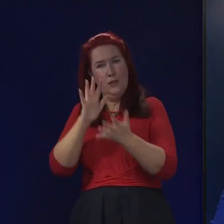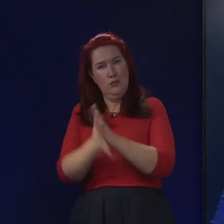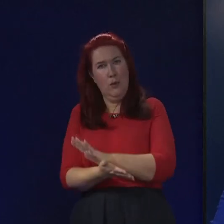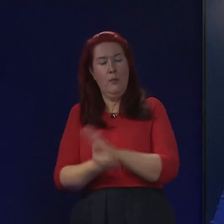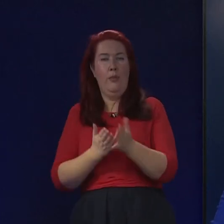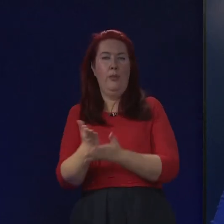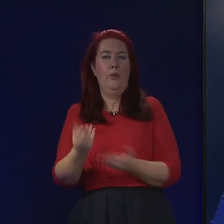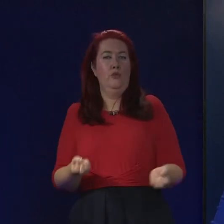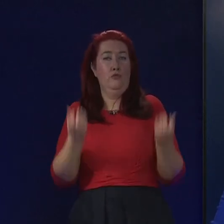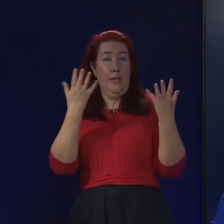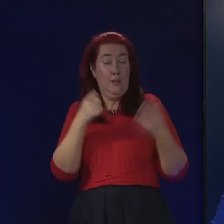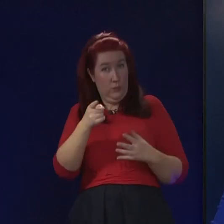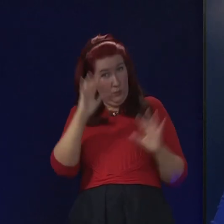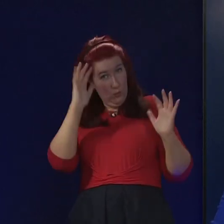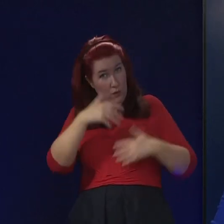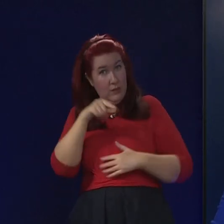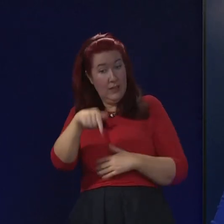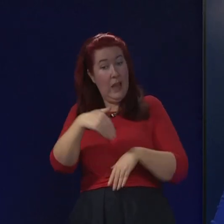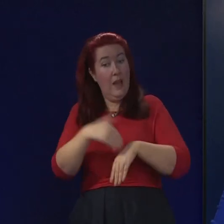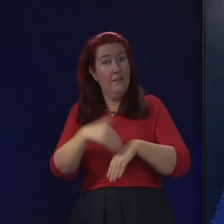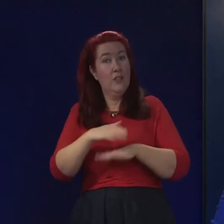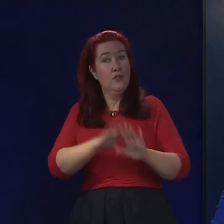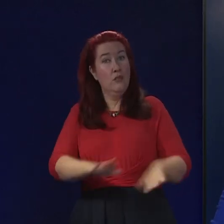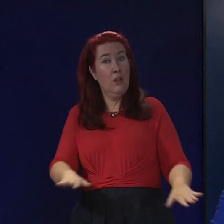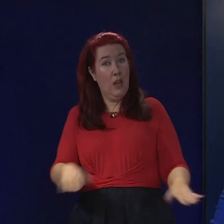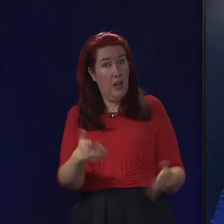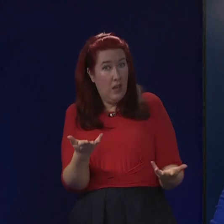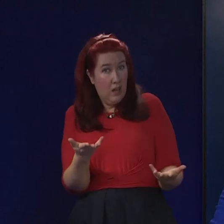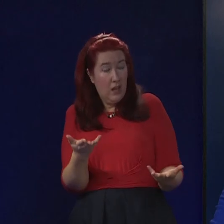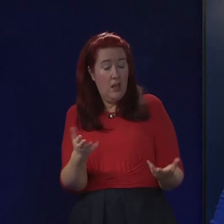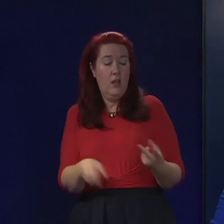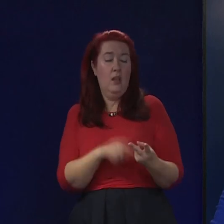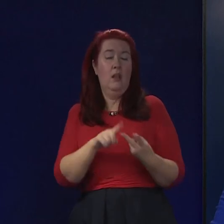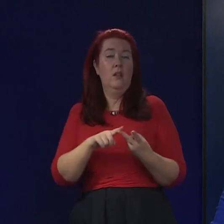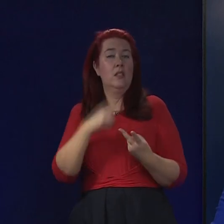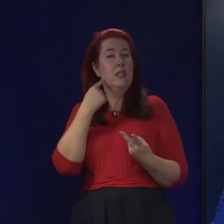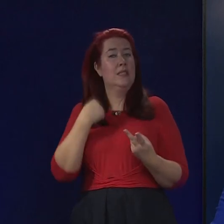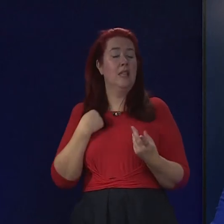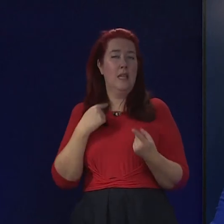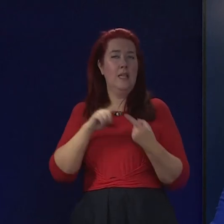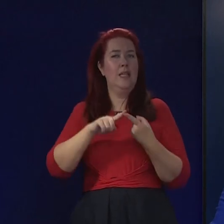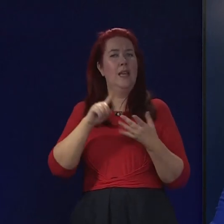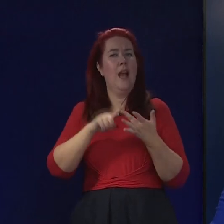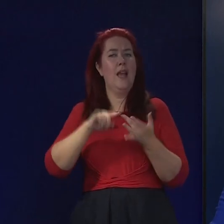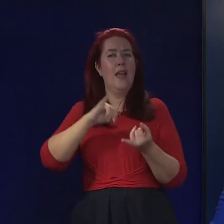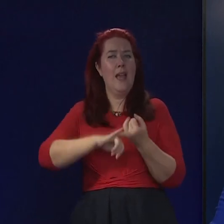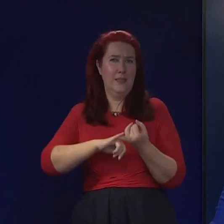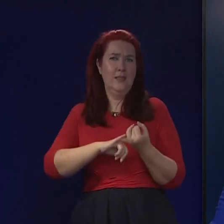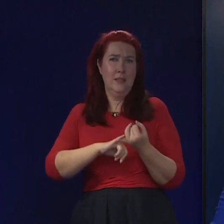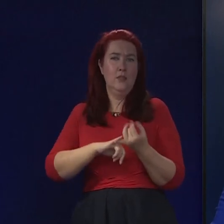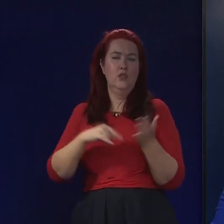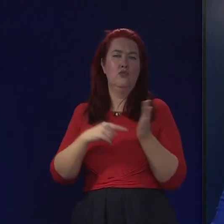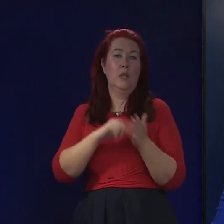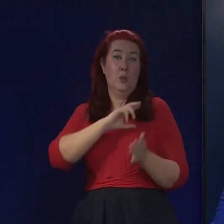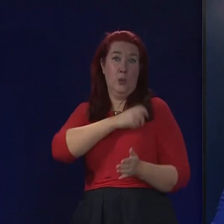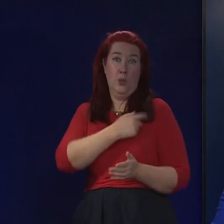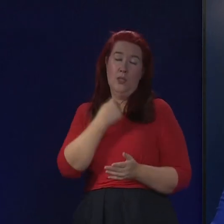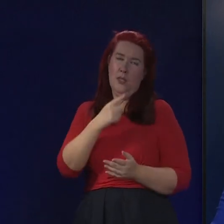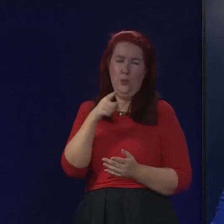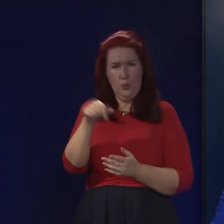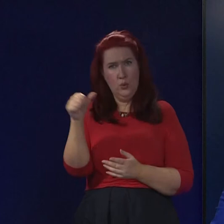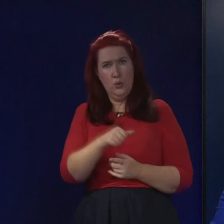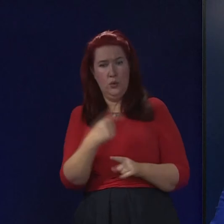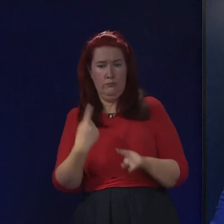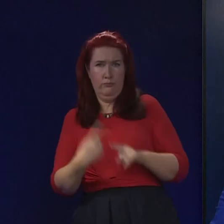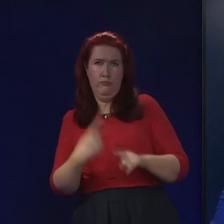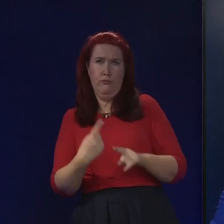the strikes. Are you concerned about the impact this is having on children? And yesterday, the EIS called for you to show the same urgency to getting a